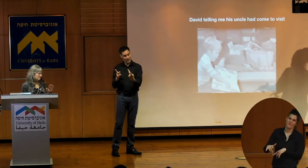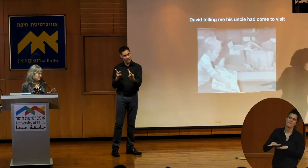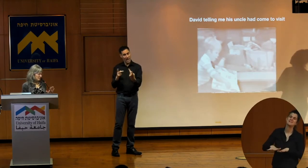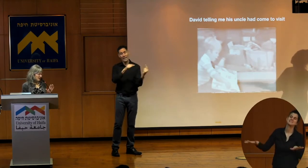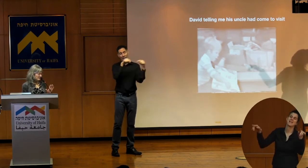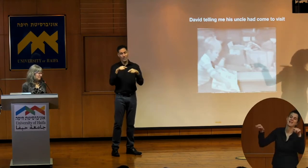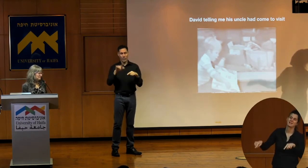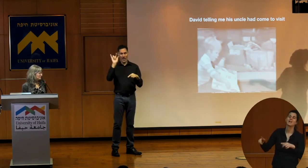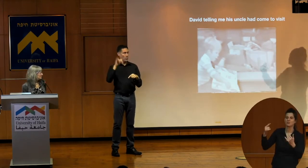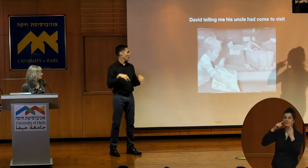I'm watching.